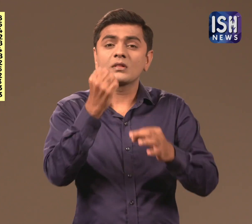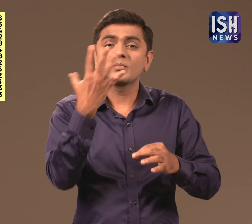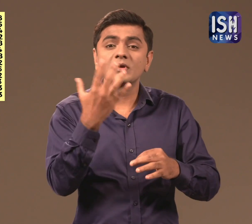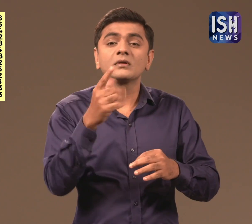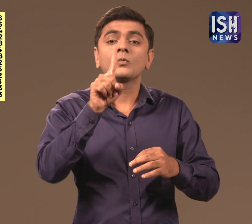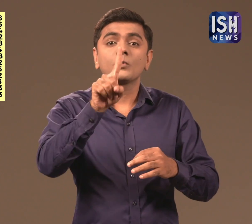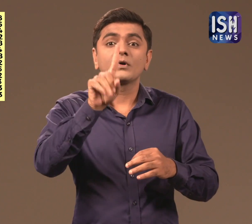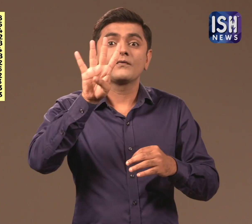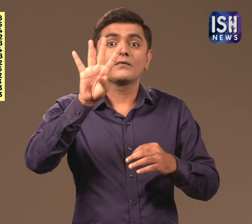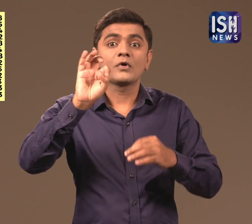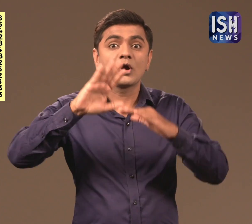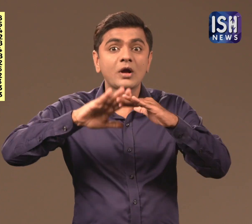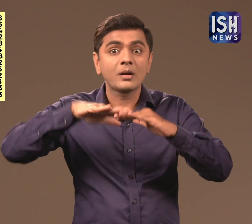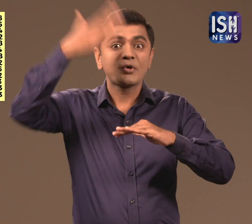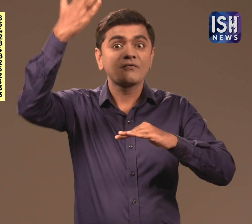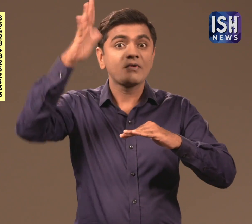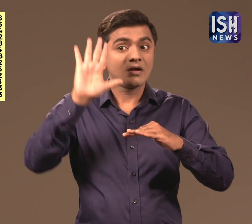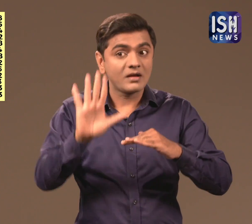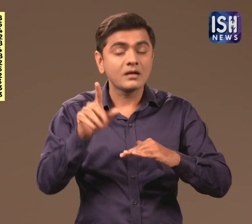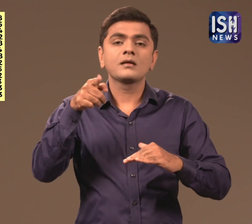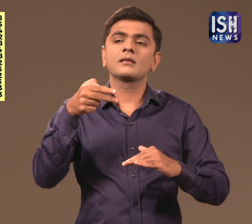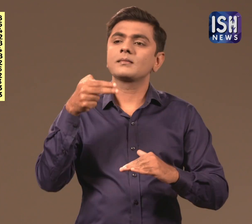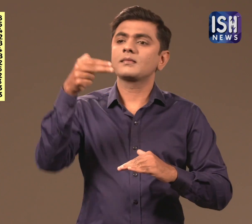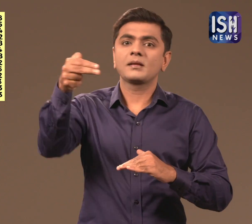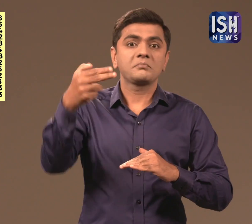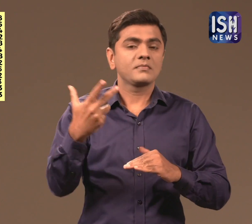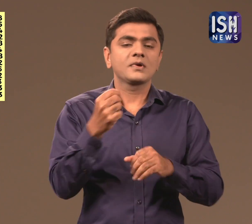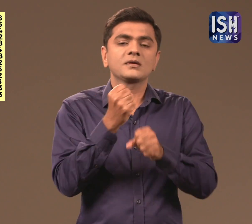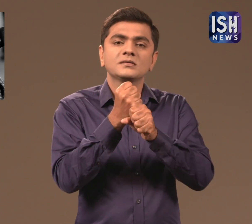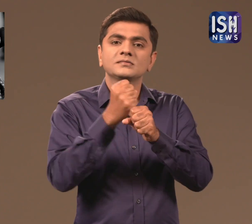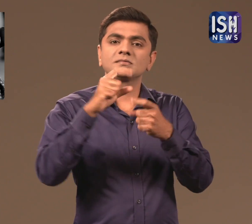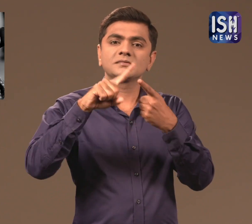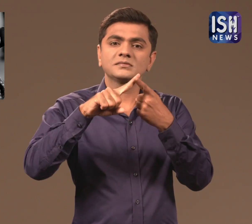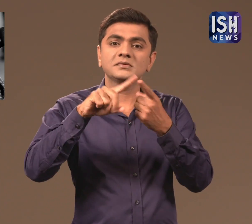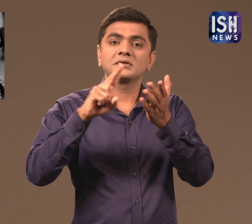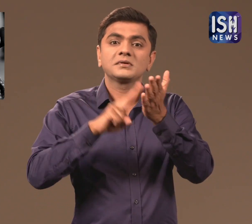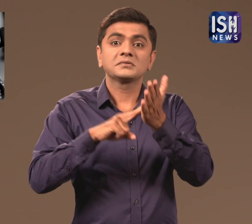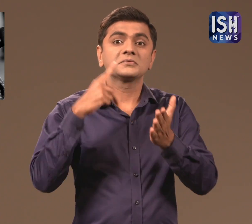Anyone with an IQ higher than 140 is considered to be a genius.